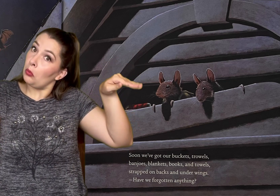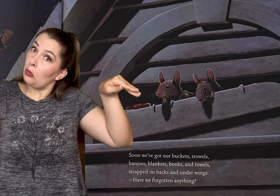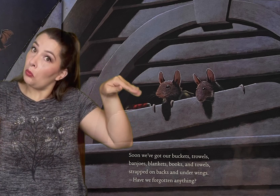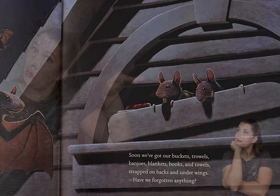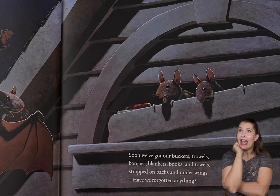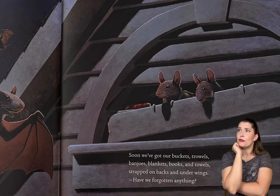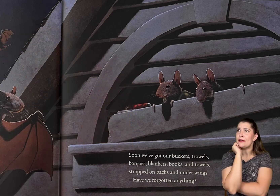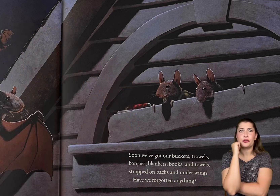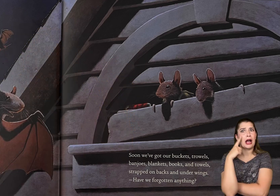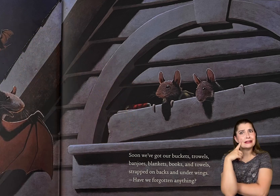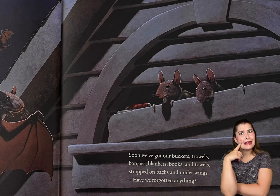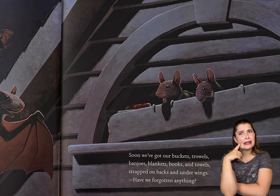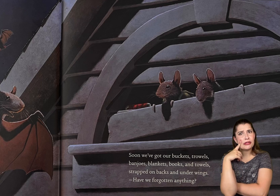Have we forgotten anything?